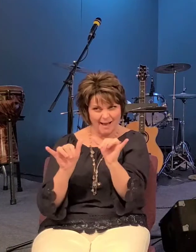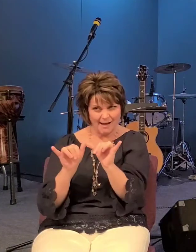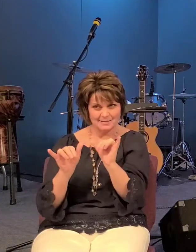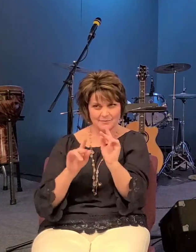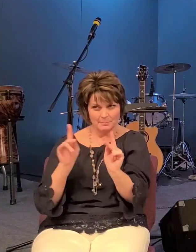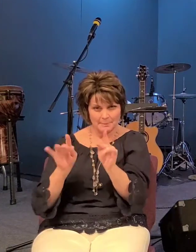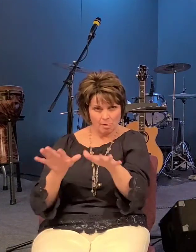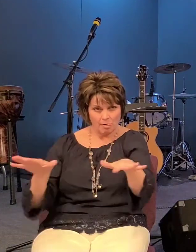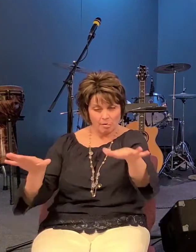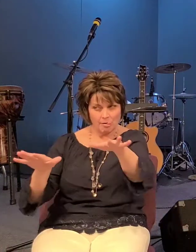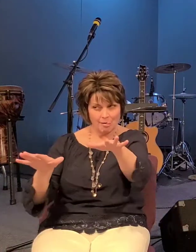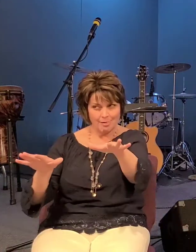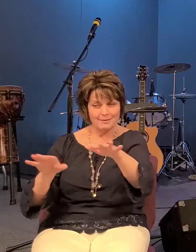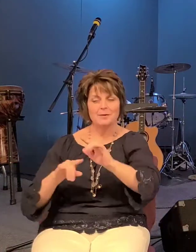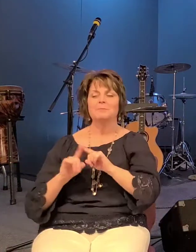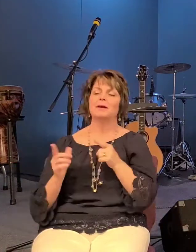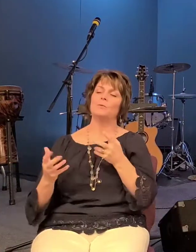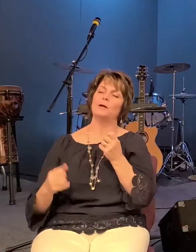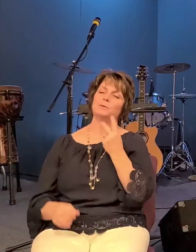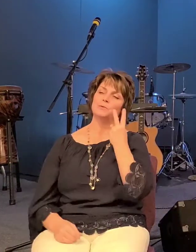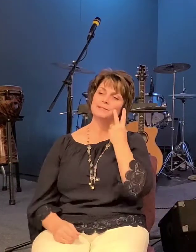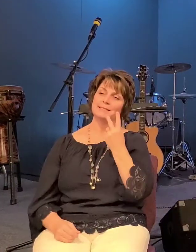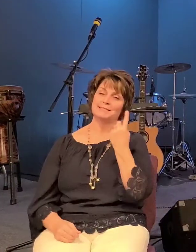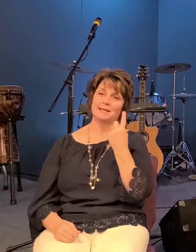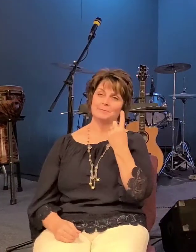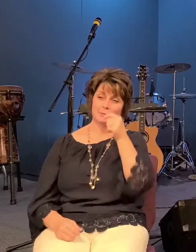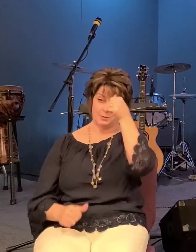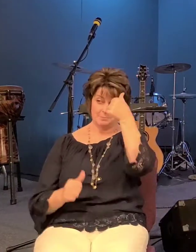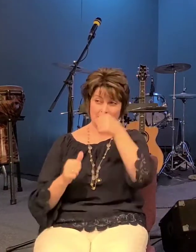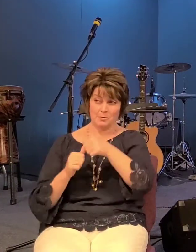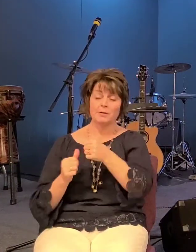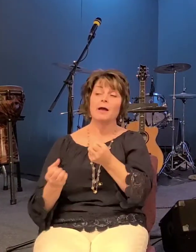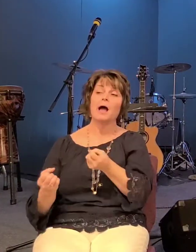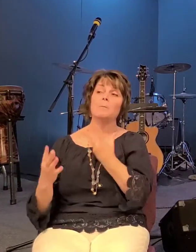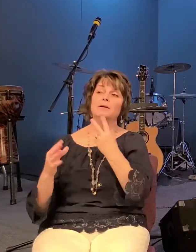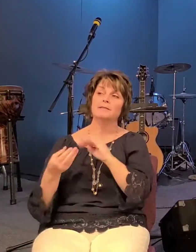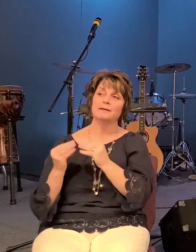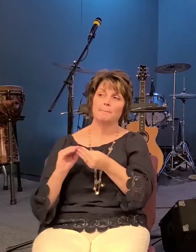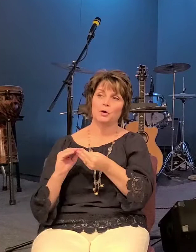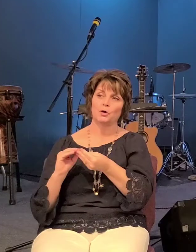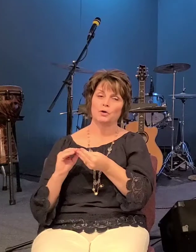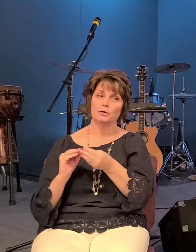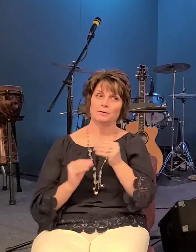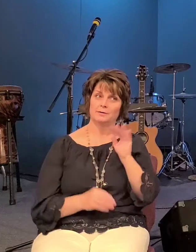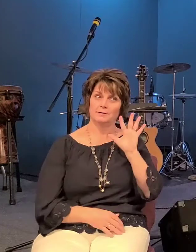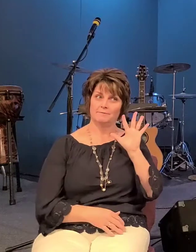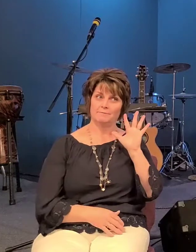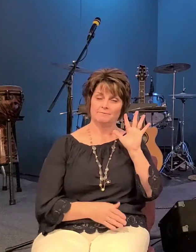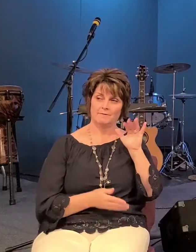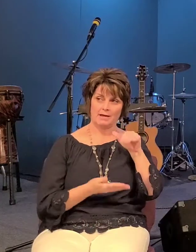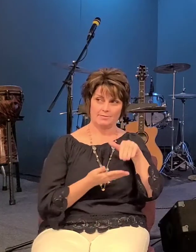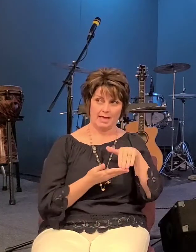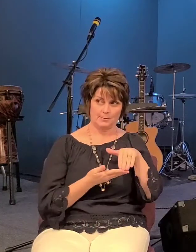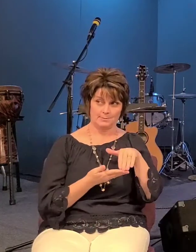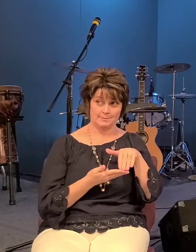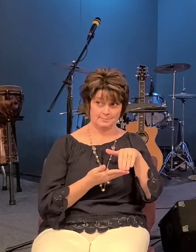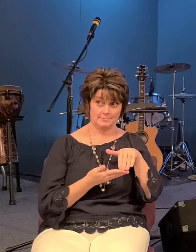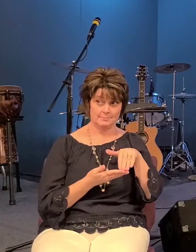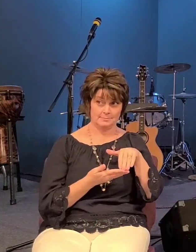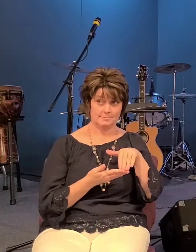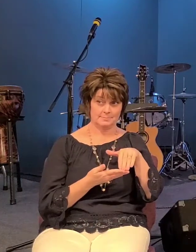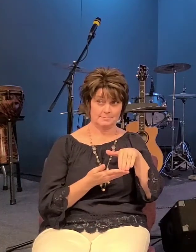now i want you to see we put the pin in the number that number of 5 000